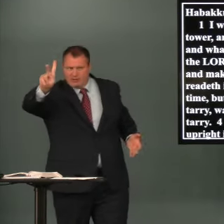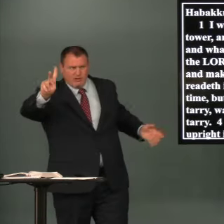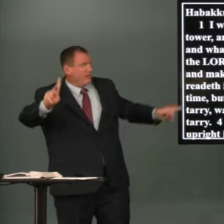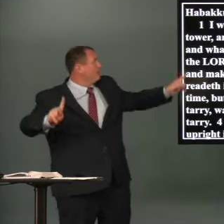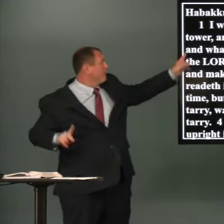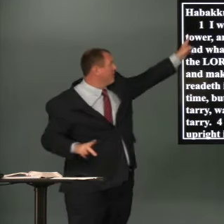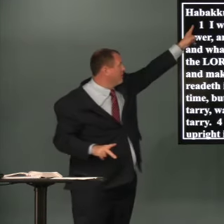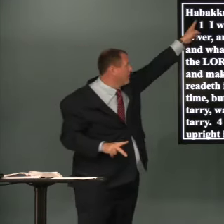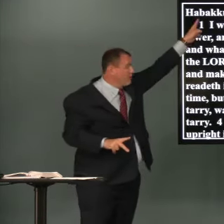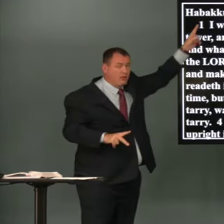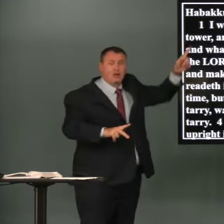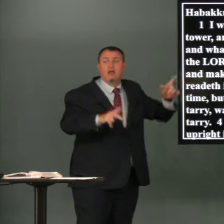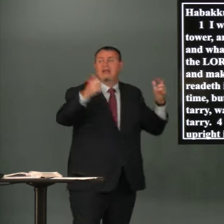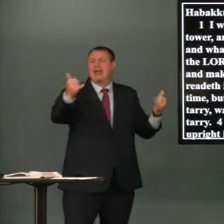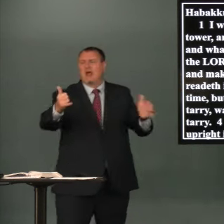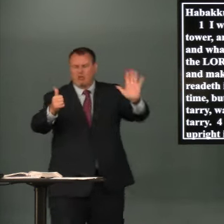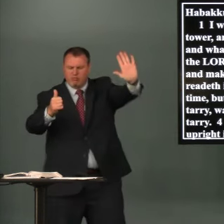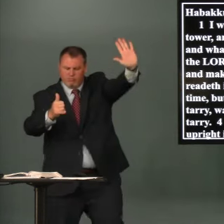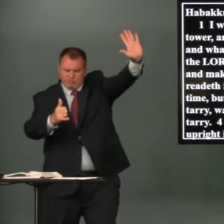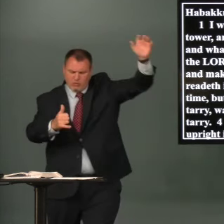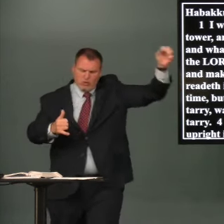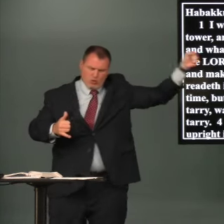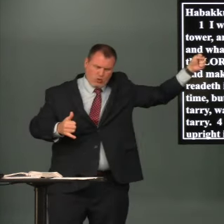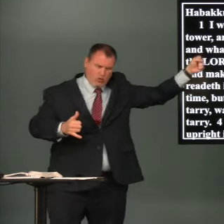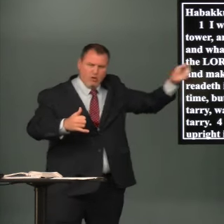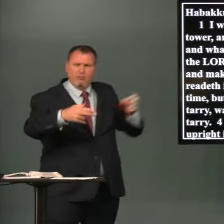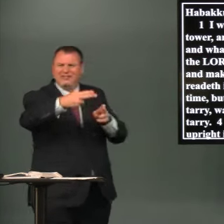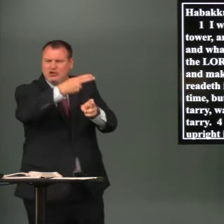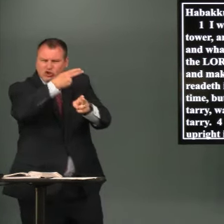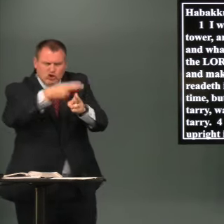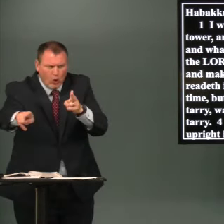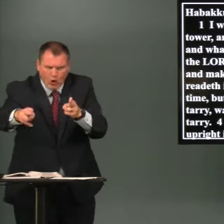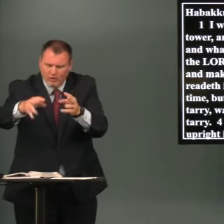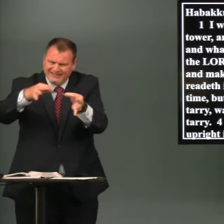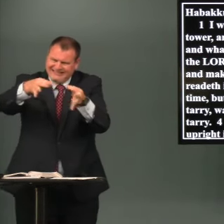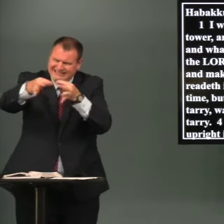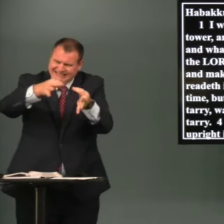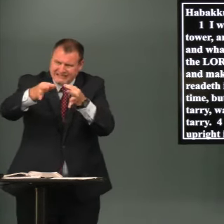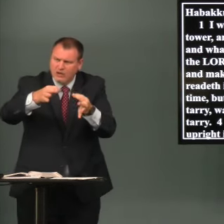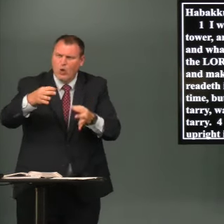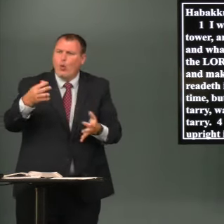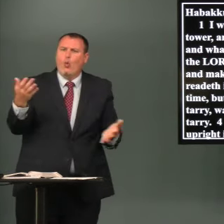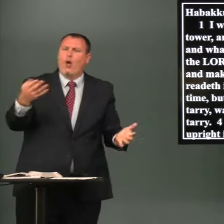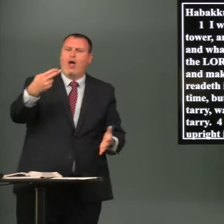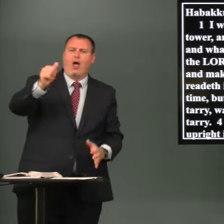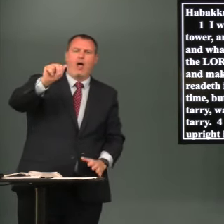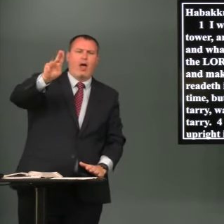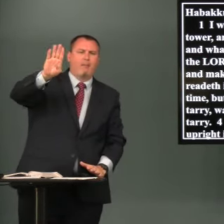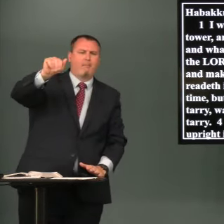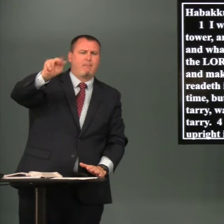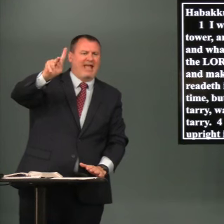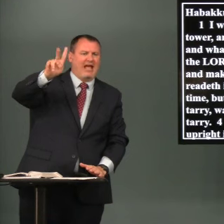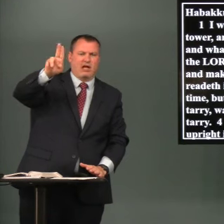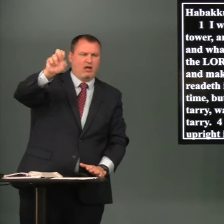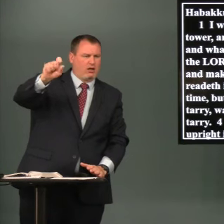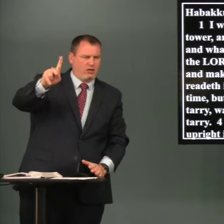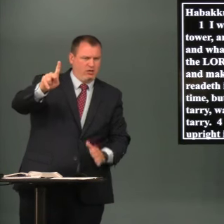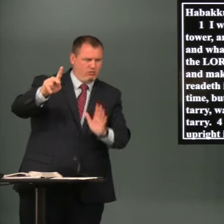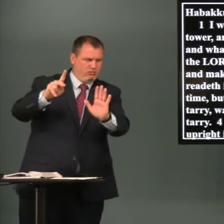chapter two hold for a moment I want to give you a short explanation about